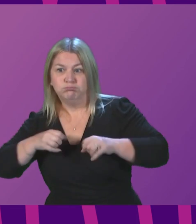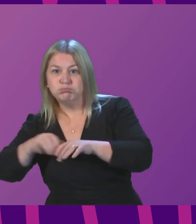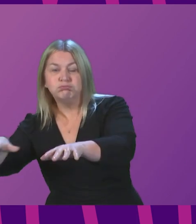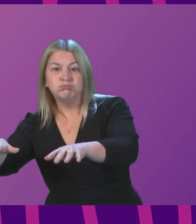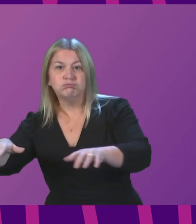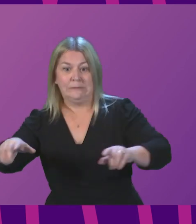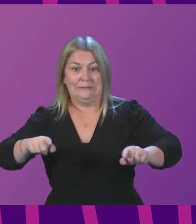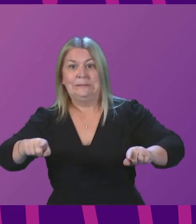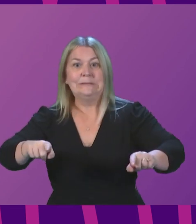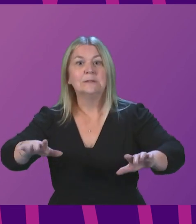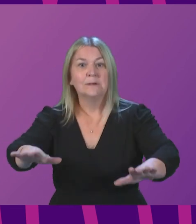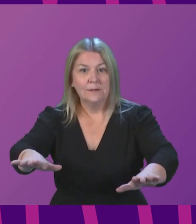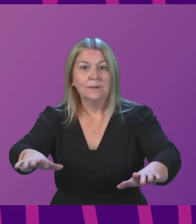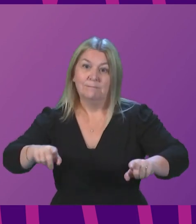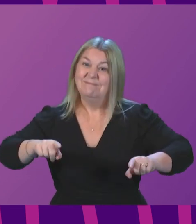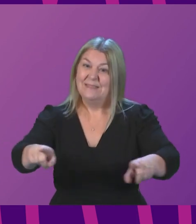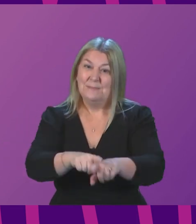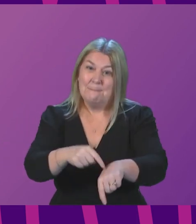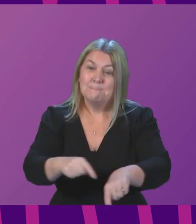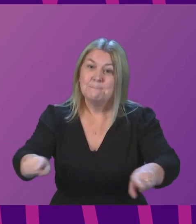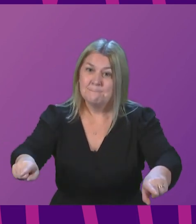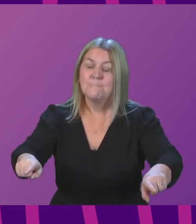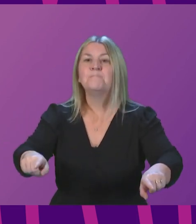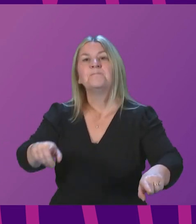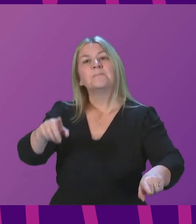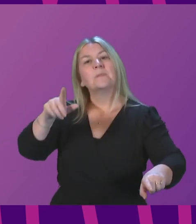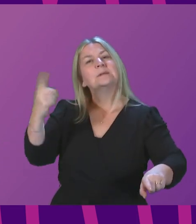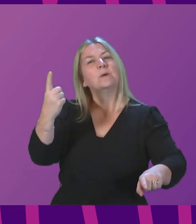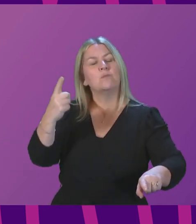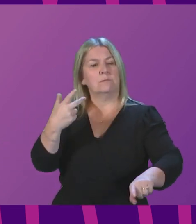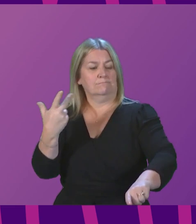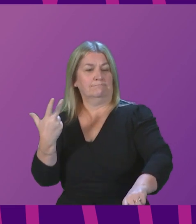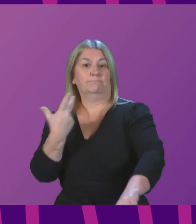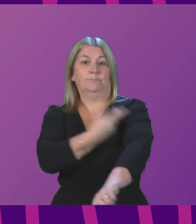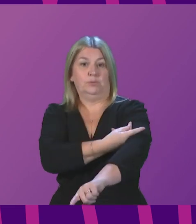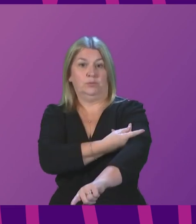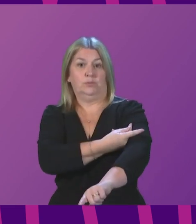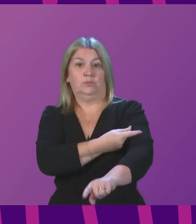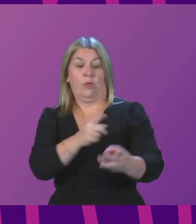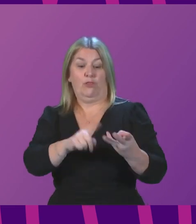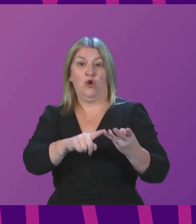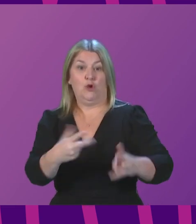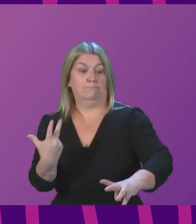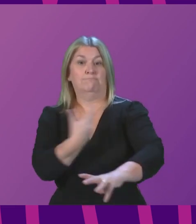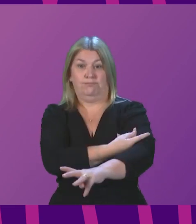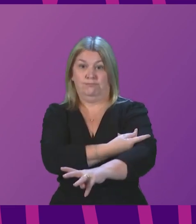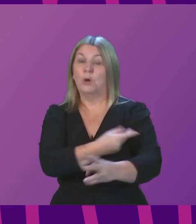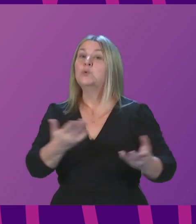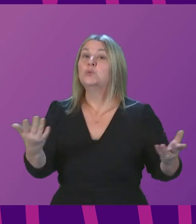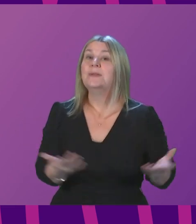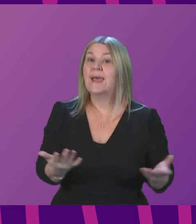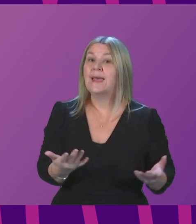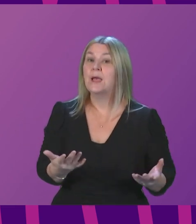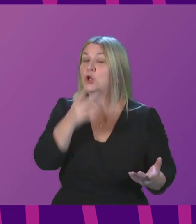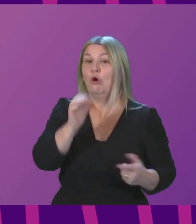up pace in the vaccines. But I just want to make this point. Somebody vaccinated with a booster today does not immediately get the